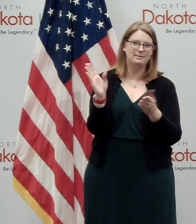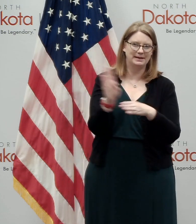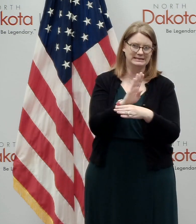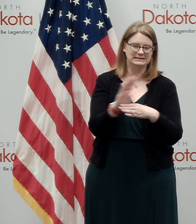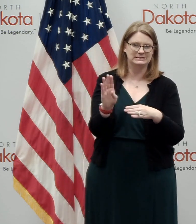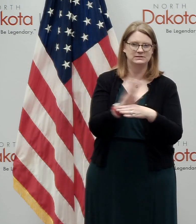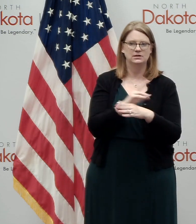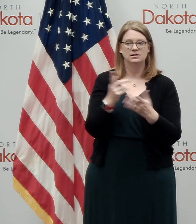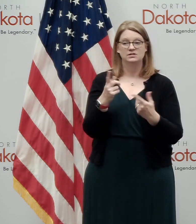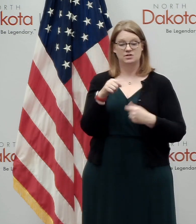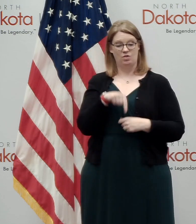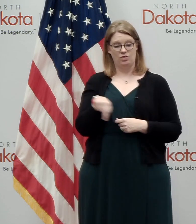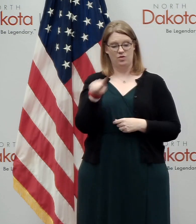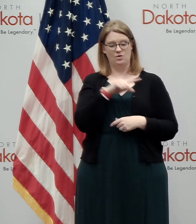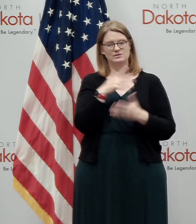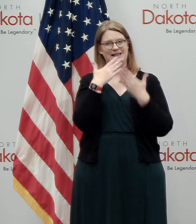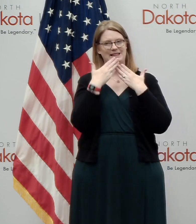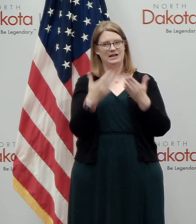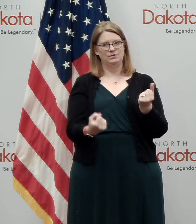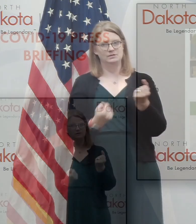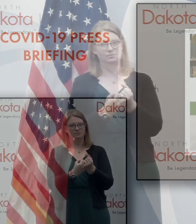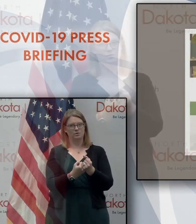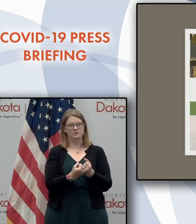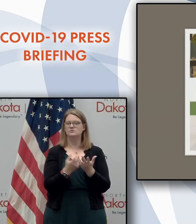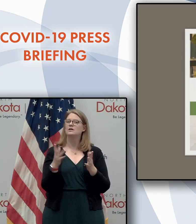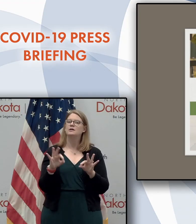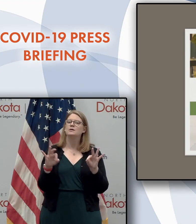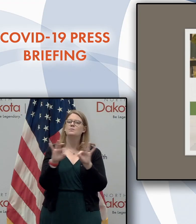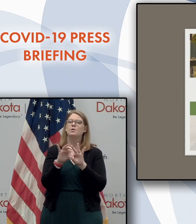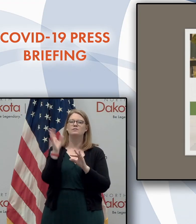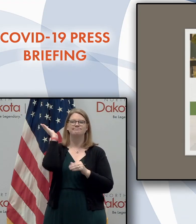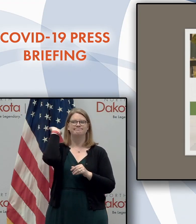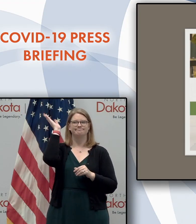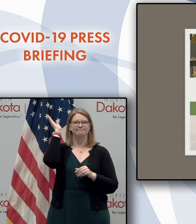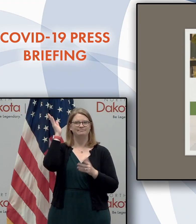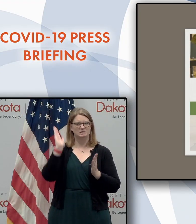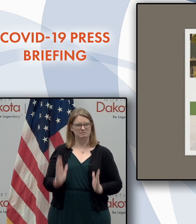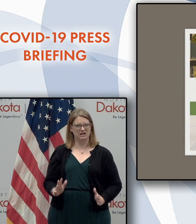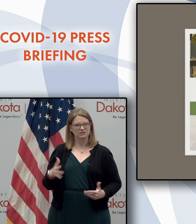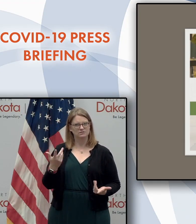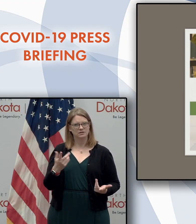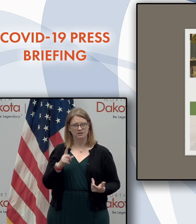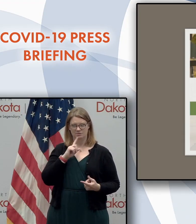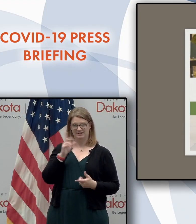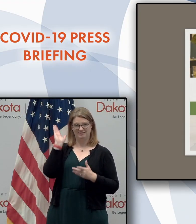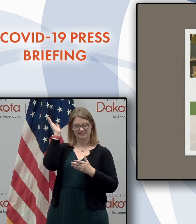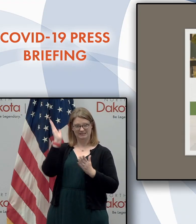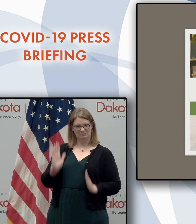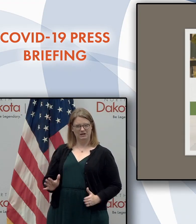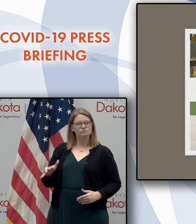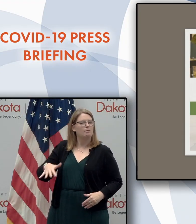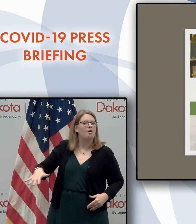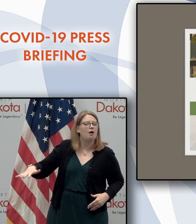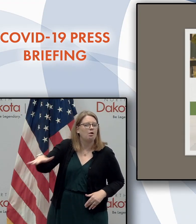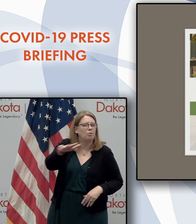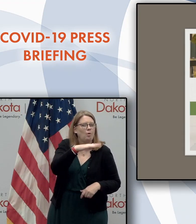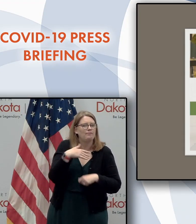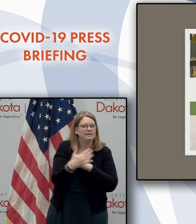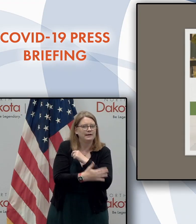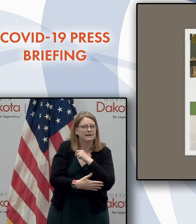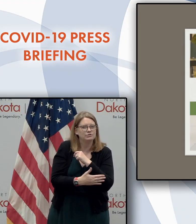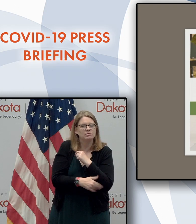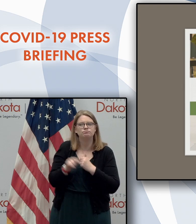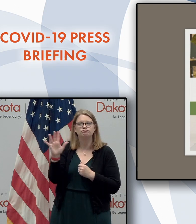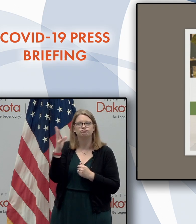sponsors. Uh, we'll have a number of keynotes from around the country, uh, and they'll, they'll share their